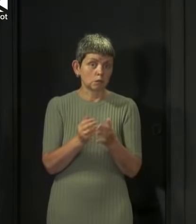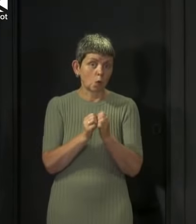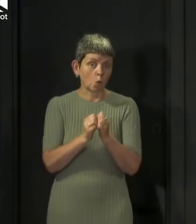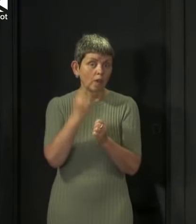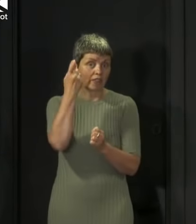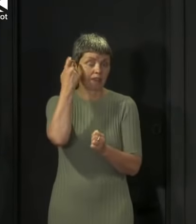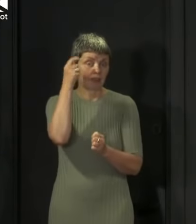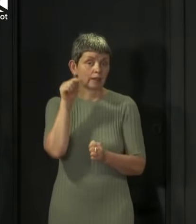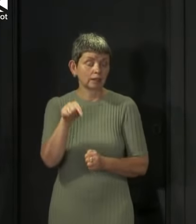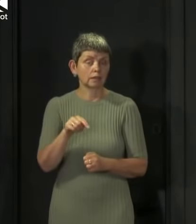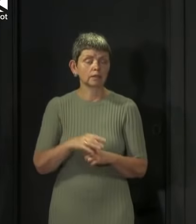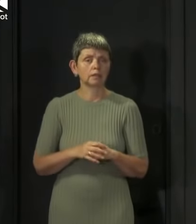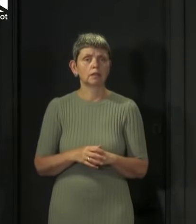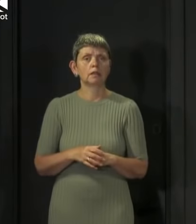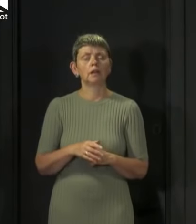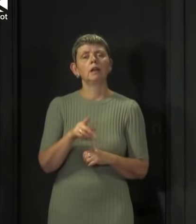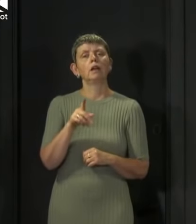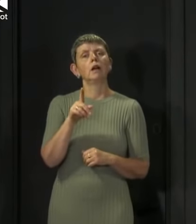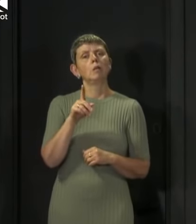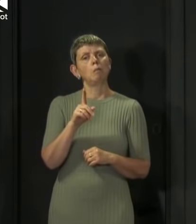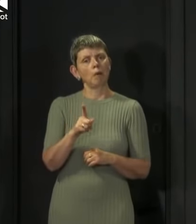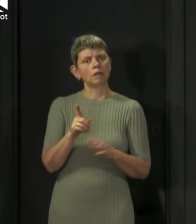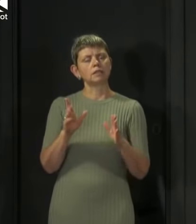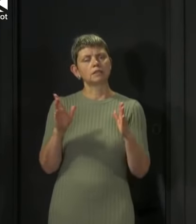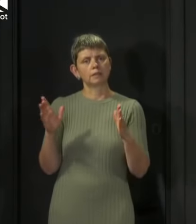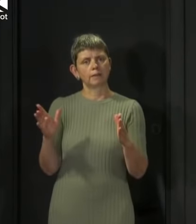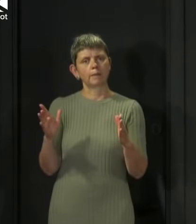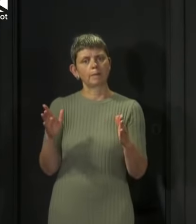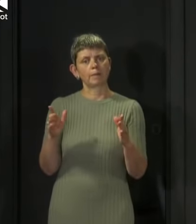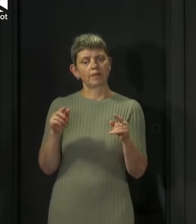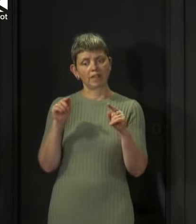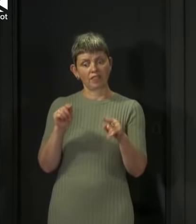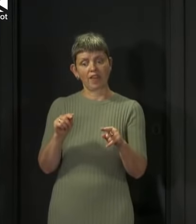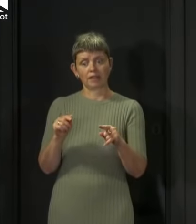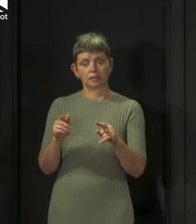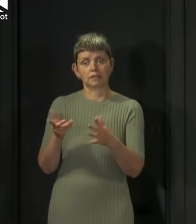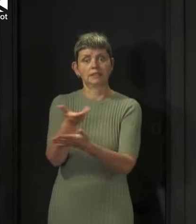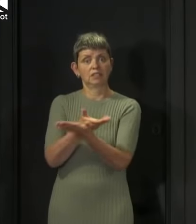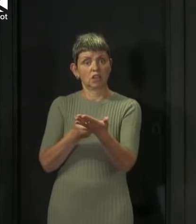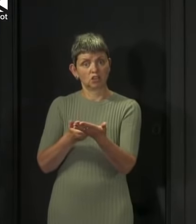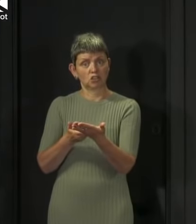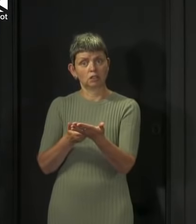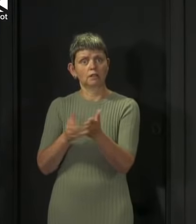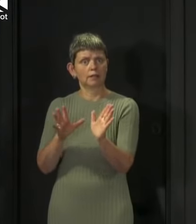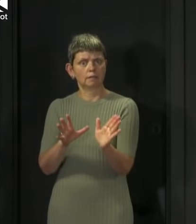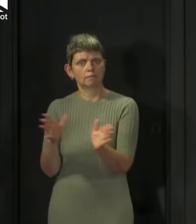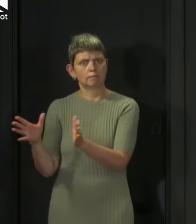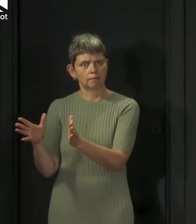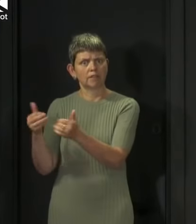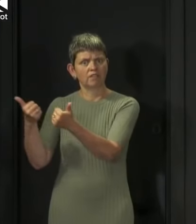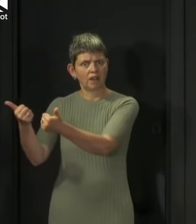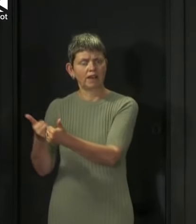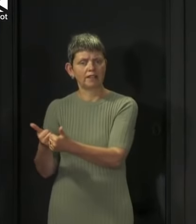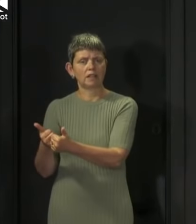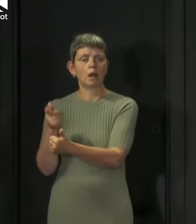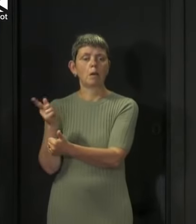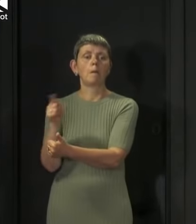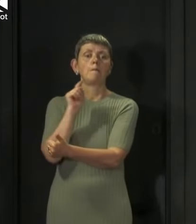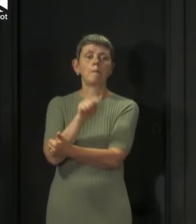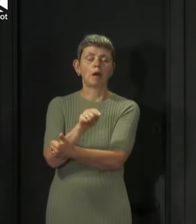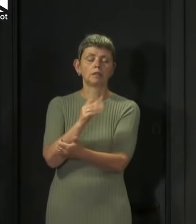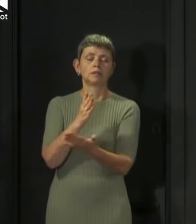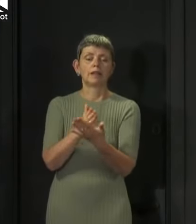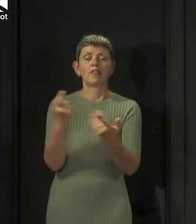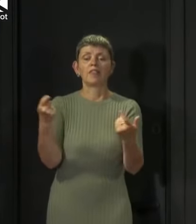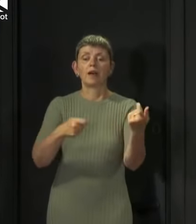asking people who want to pose these hard questions and have that debate fine, but don't lose sight of this really important remaining